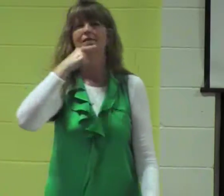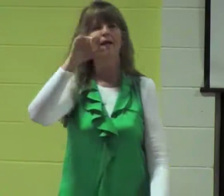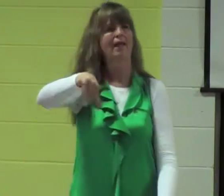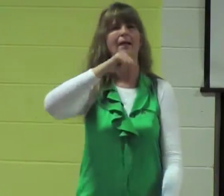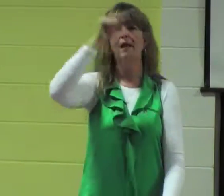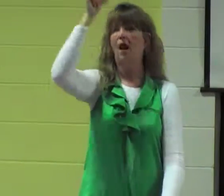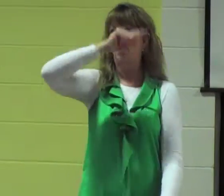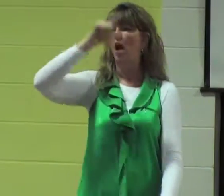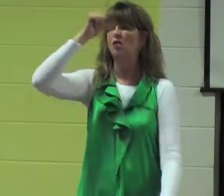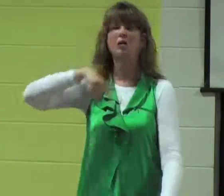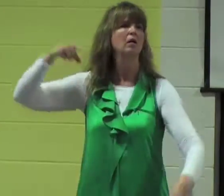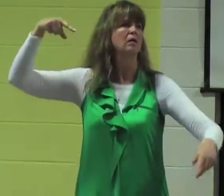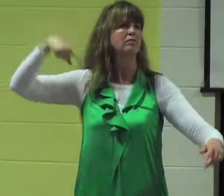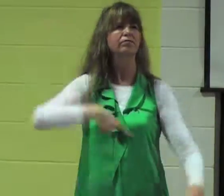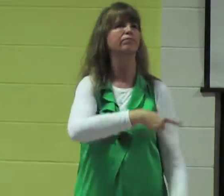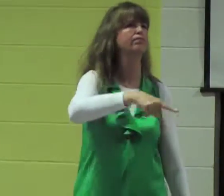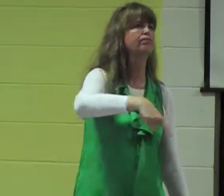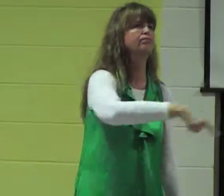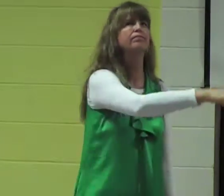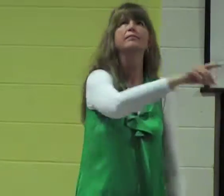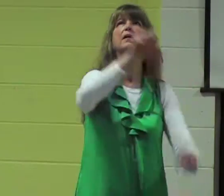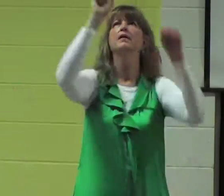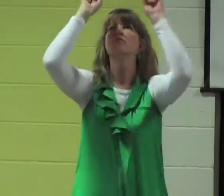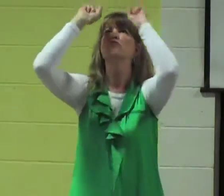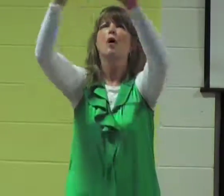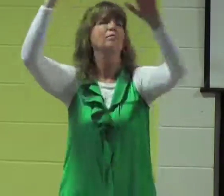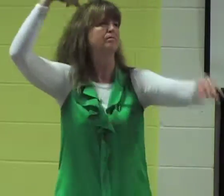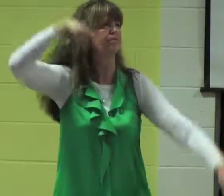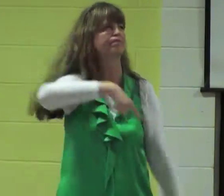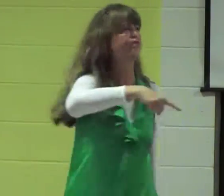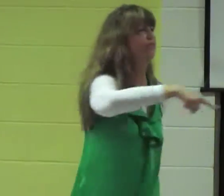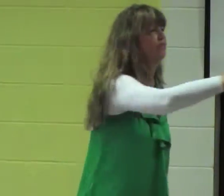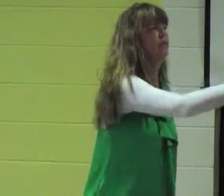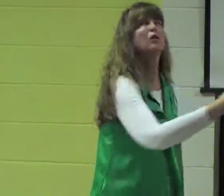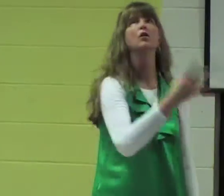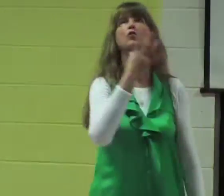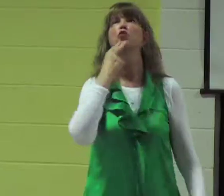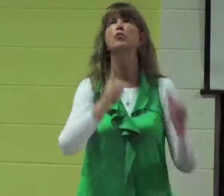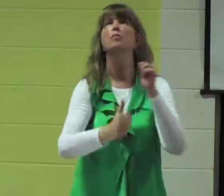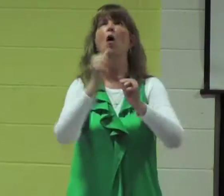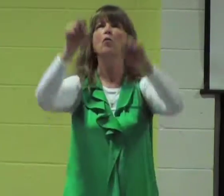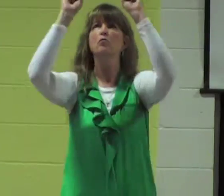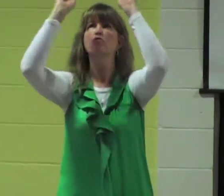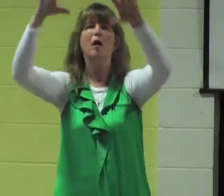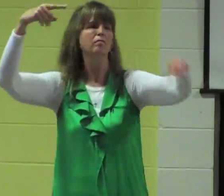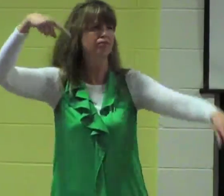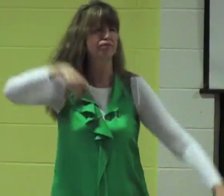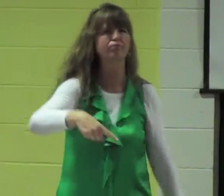come Jesus was crucified Messiah and it was just too illogical to understand